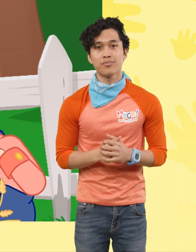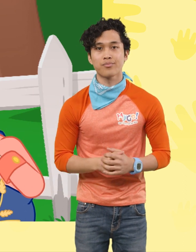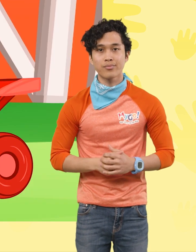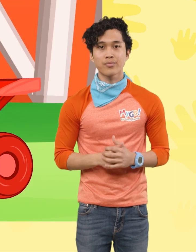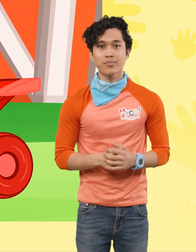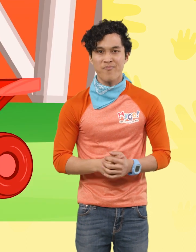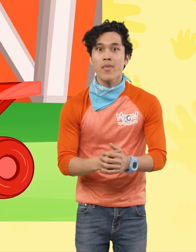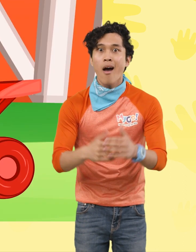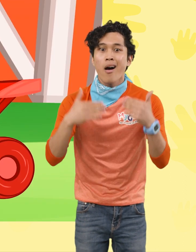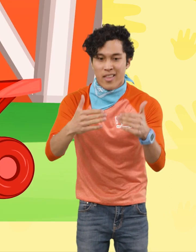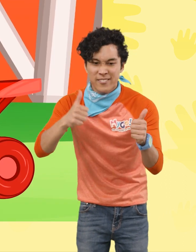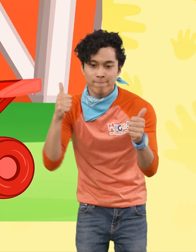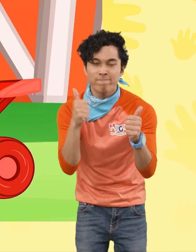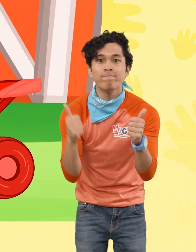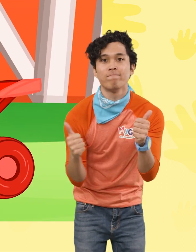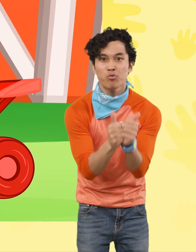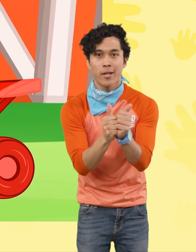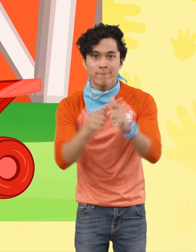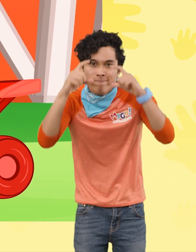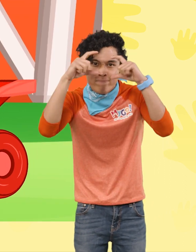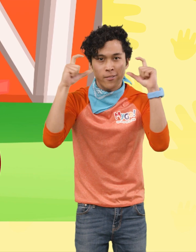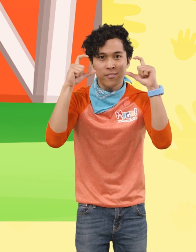Let's go after those bandits, Morphle